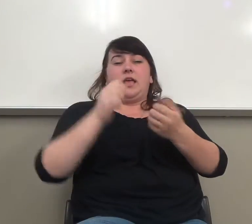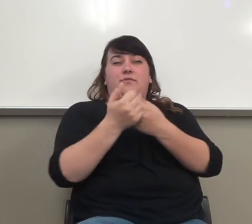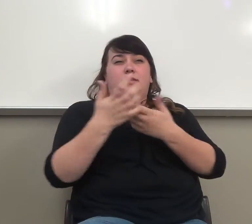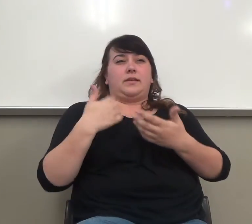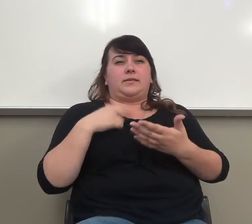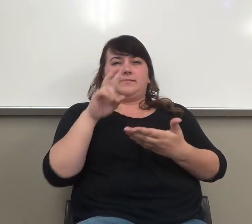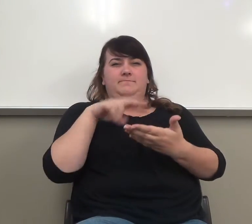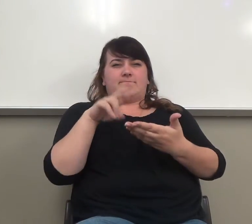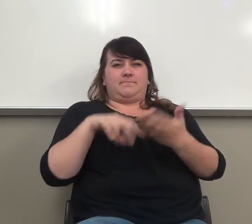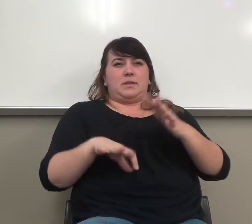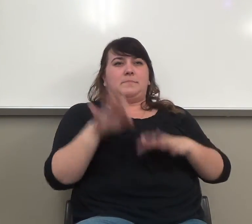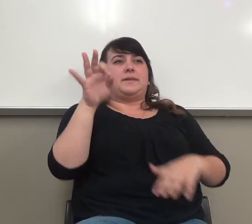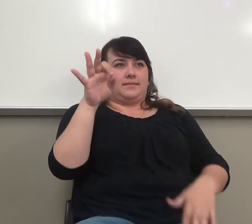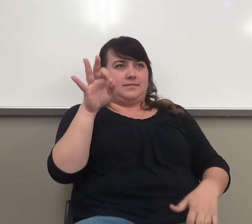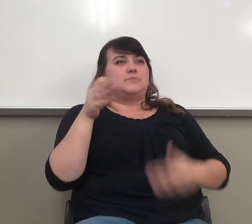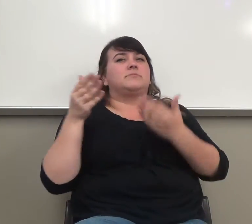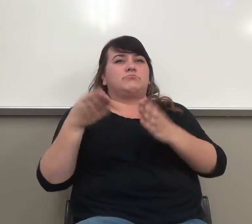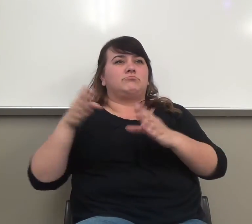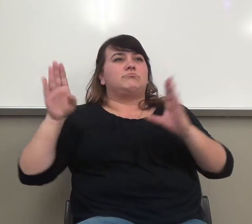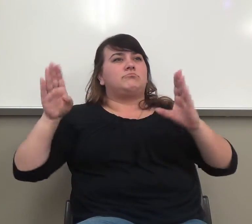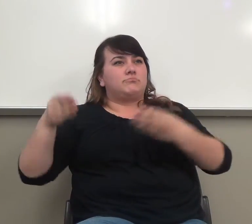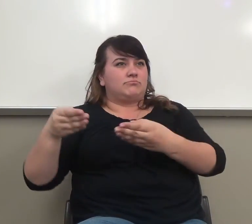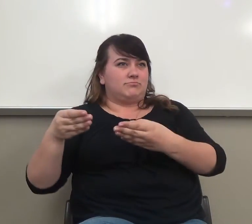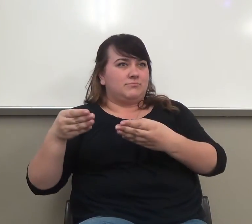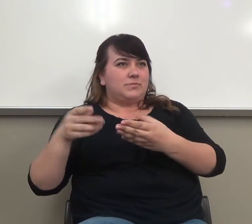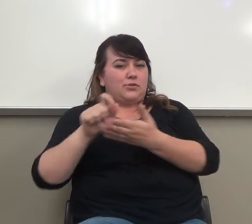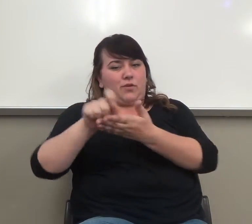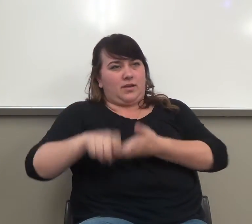Now, what do these details say about it?